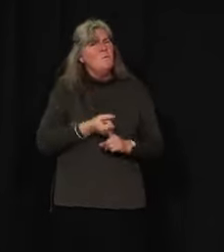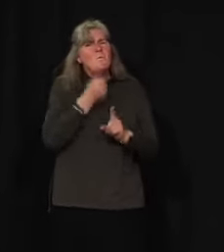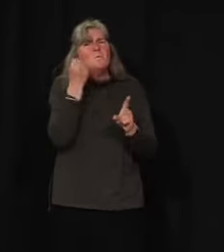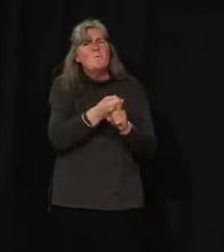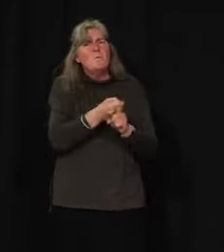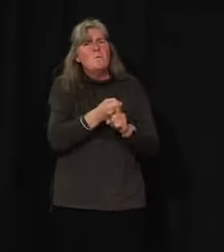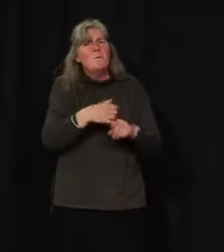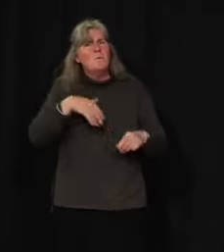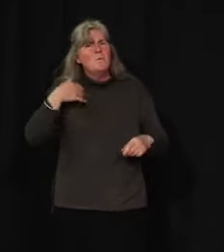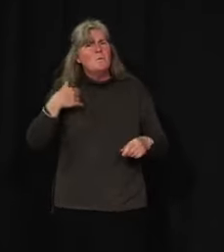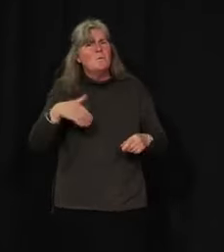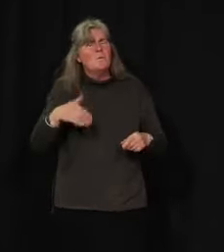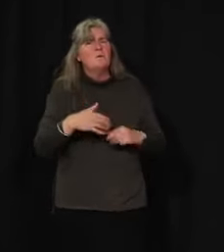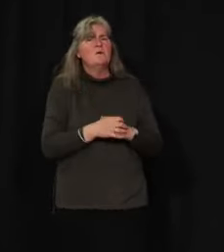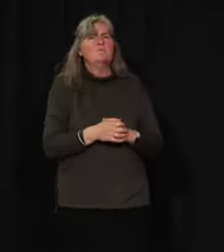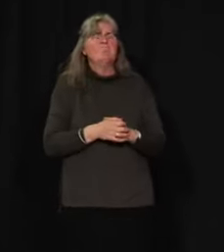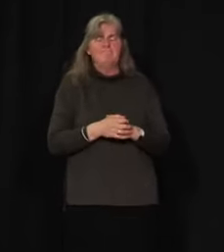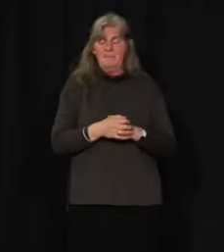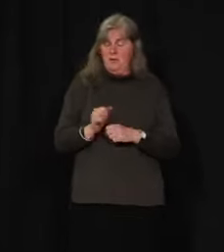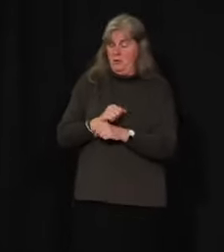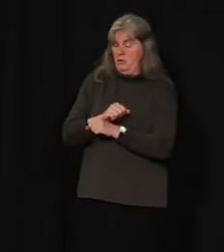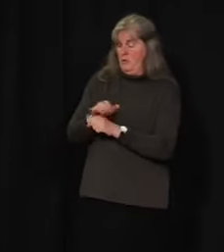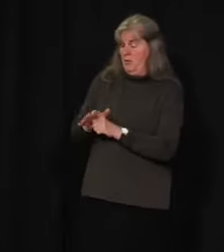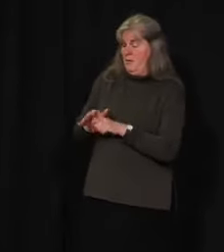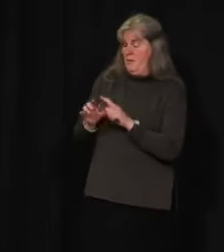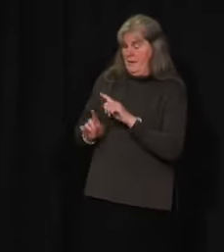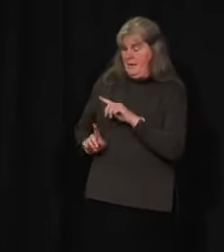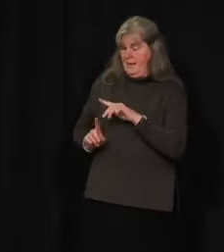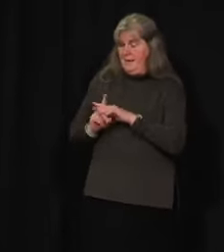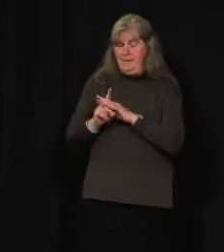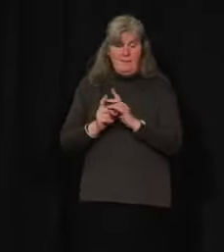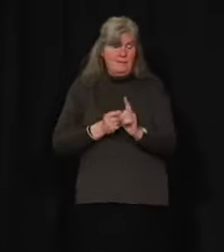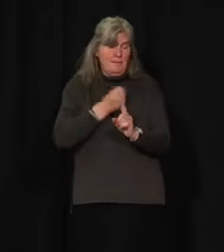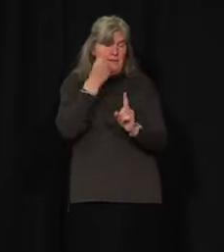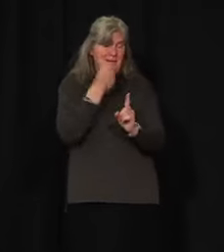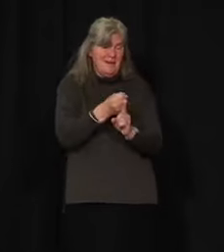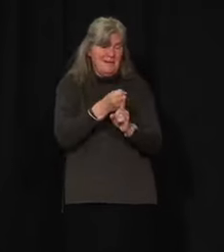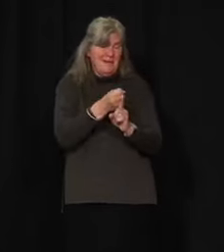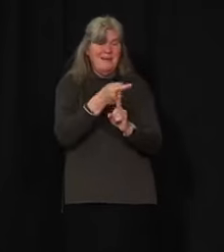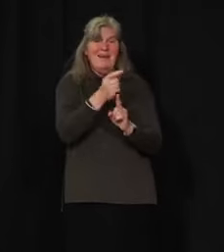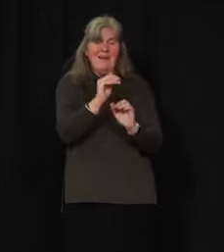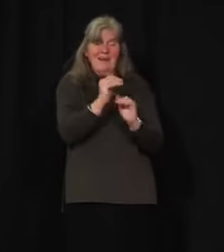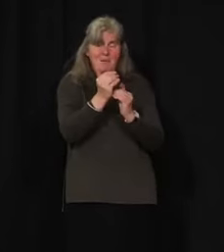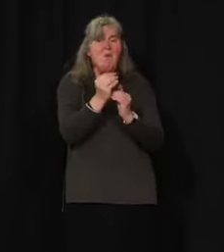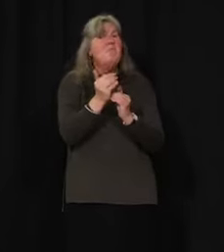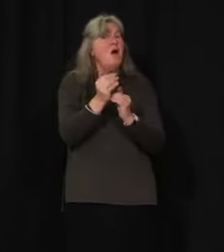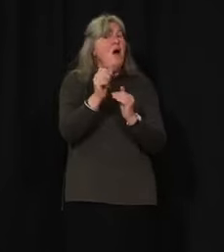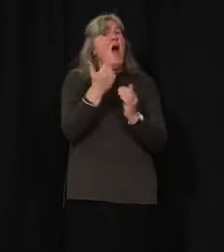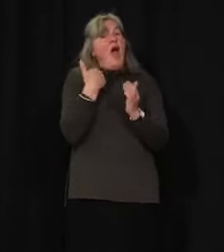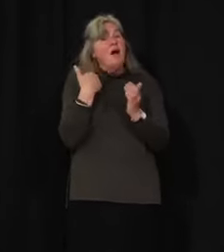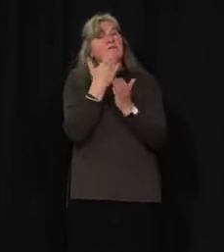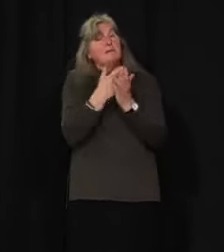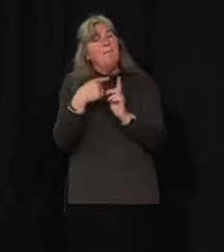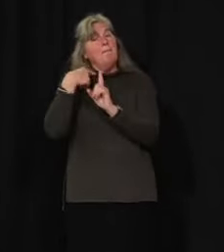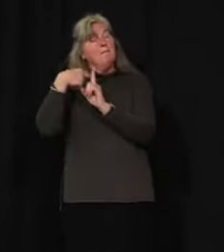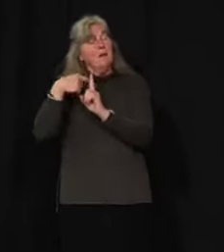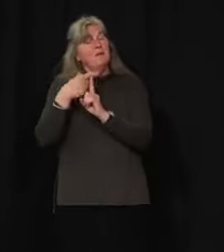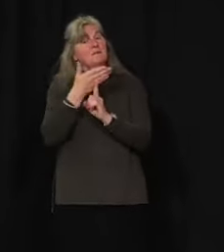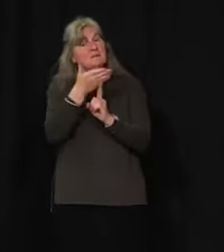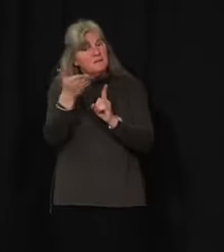Some changes brought on by COVID-19 restrictions have brought benefits, such as increased